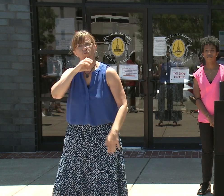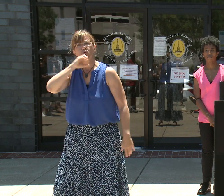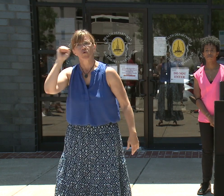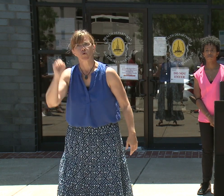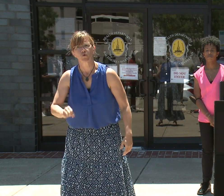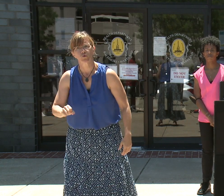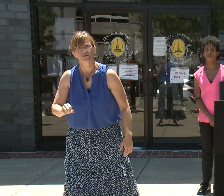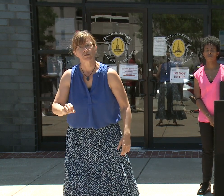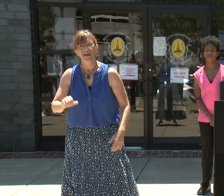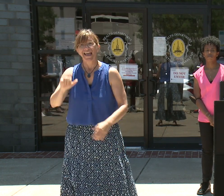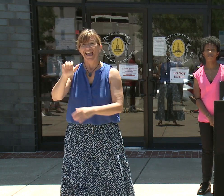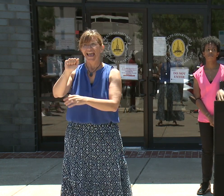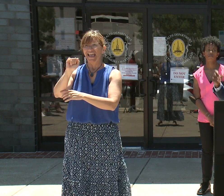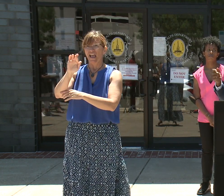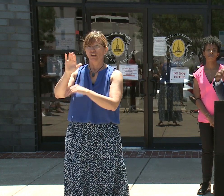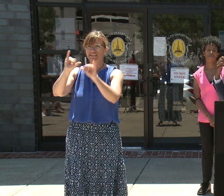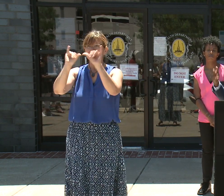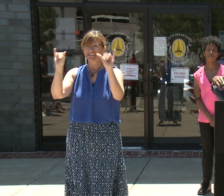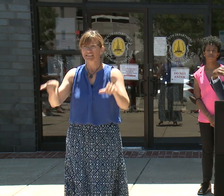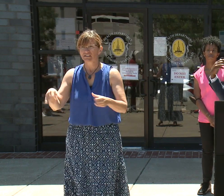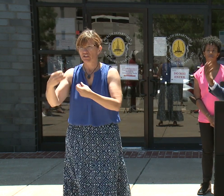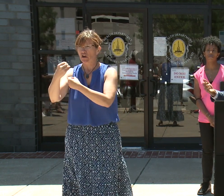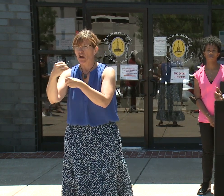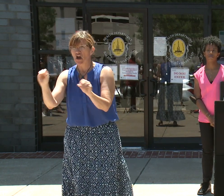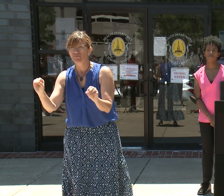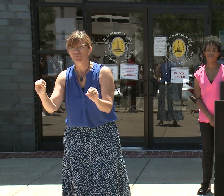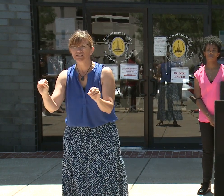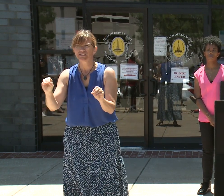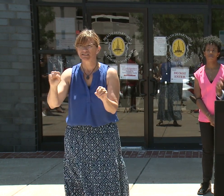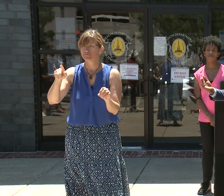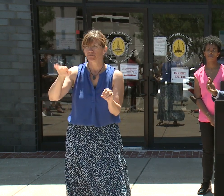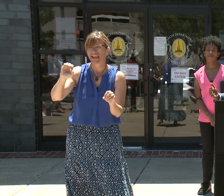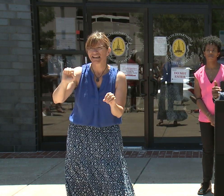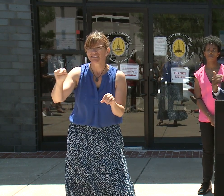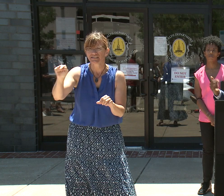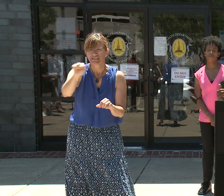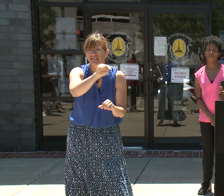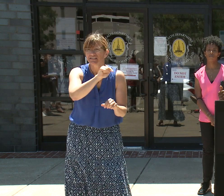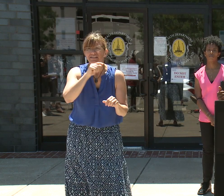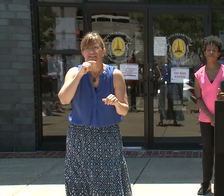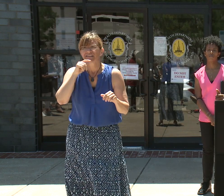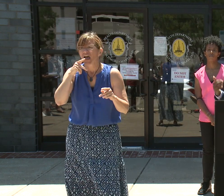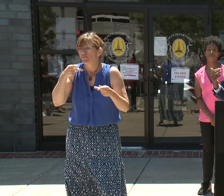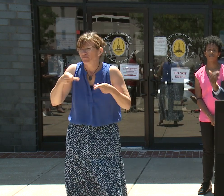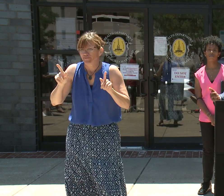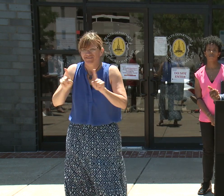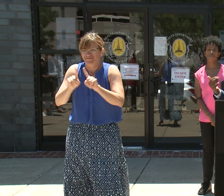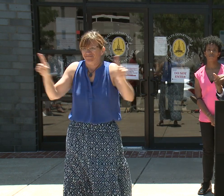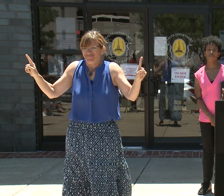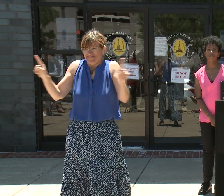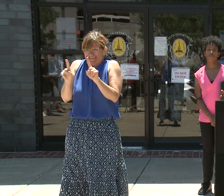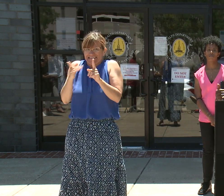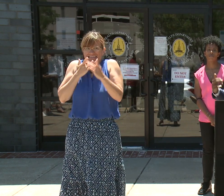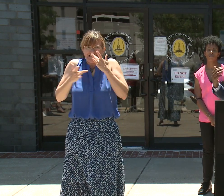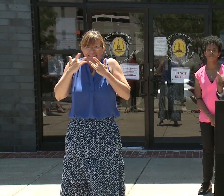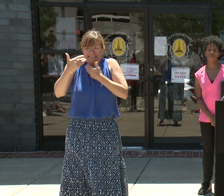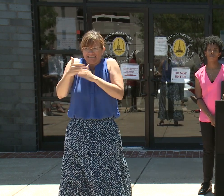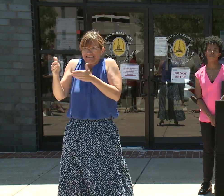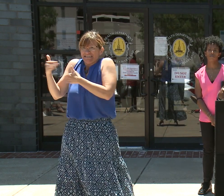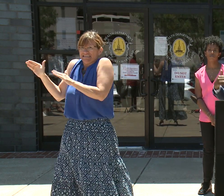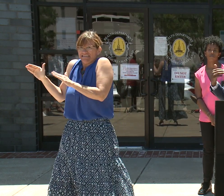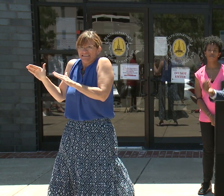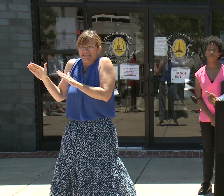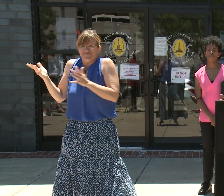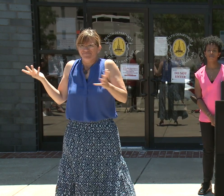to physically distance. And we're going to have to make sure that we're working to protect folks because we know it's not just about protecting our employees, but